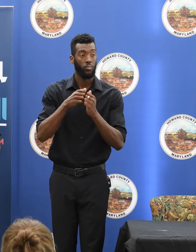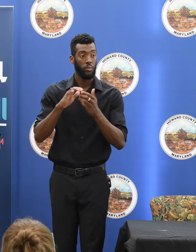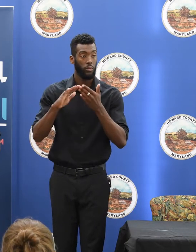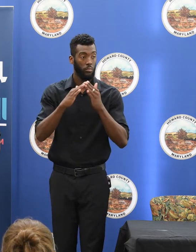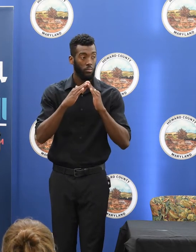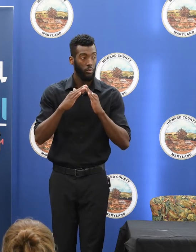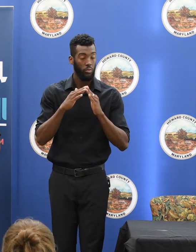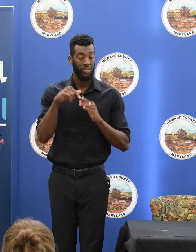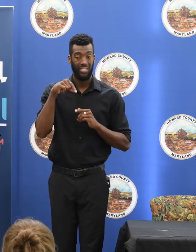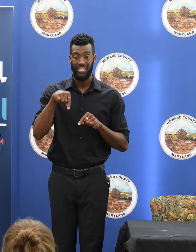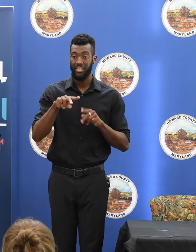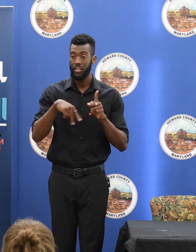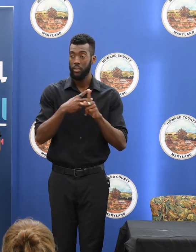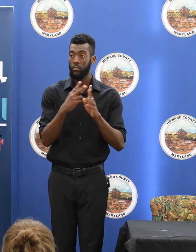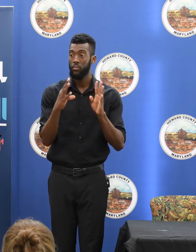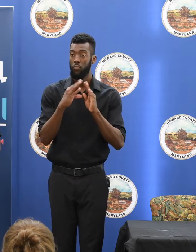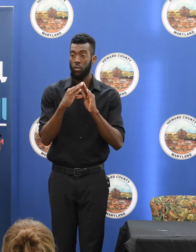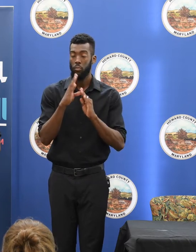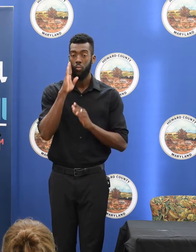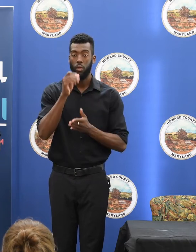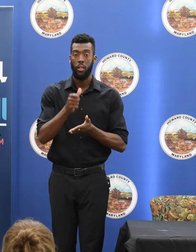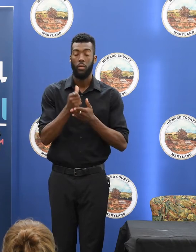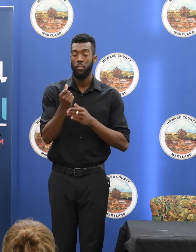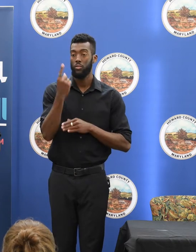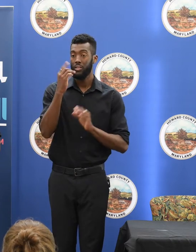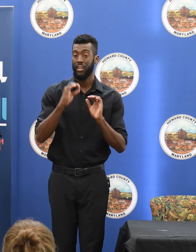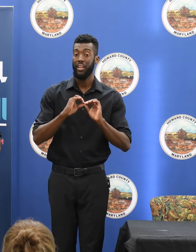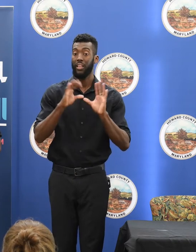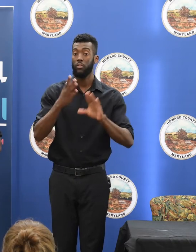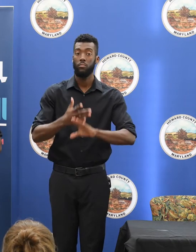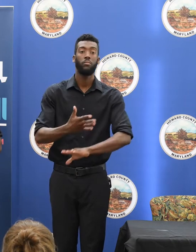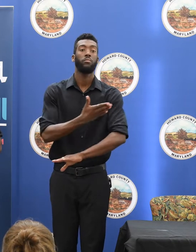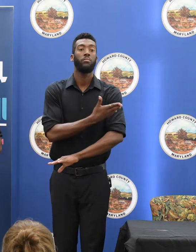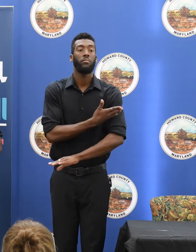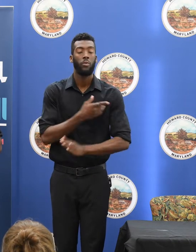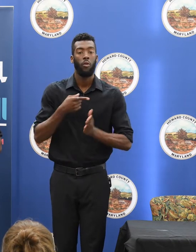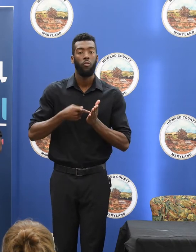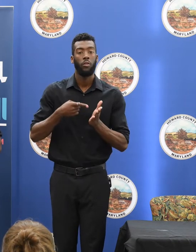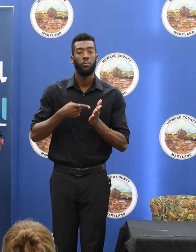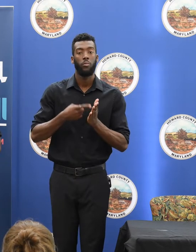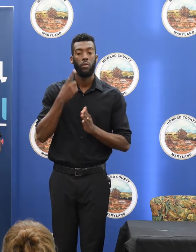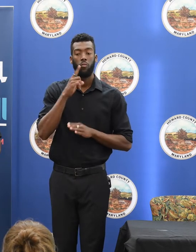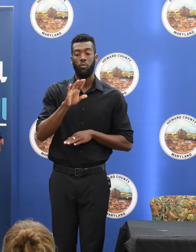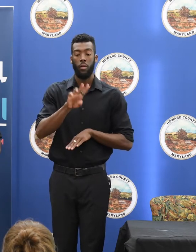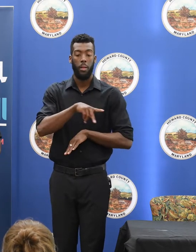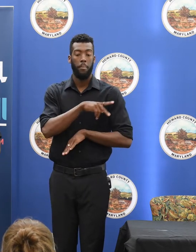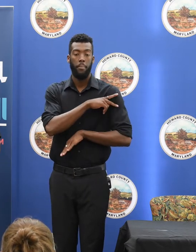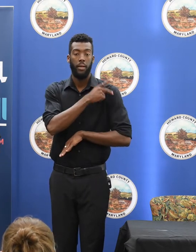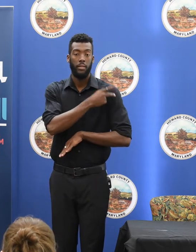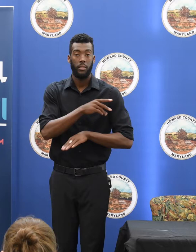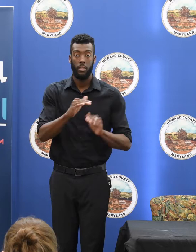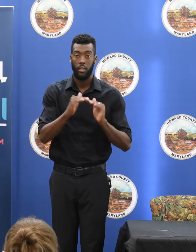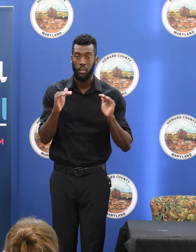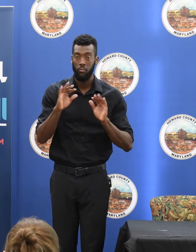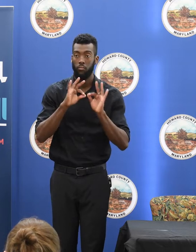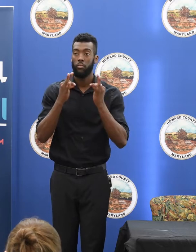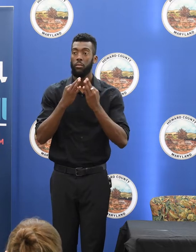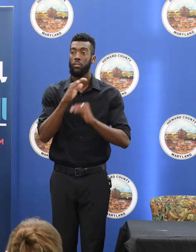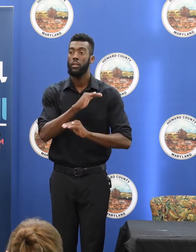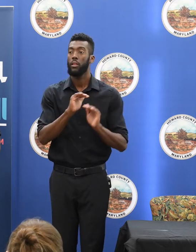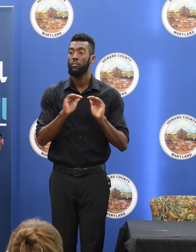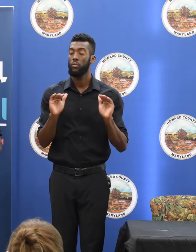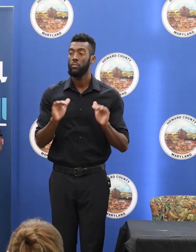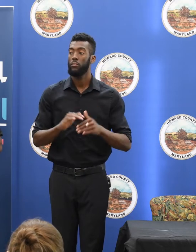give us a better understanding of what does affordability mean at the patient level, at the family level, at the community level.